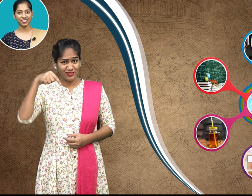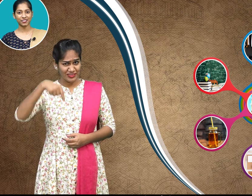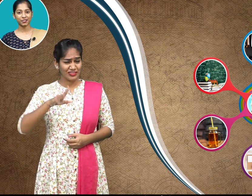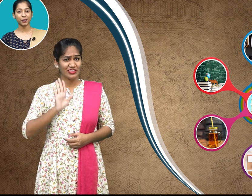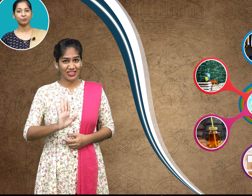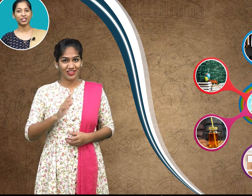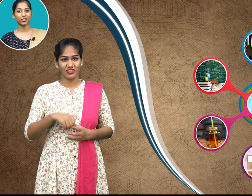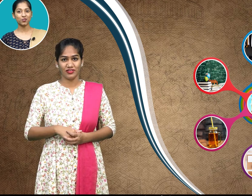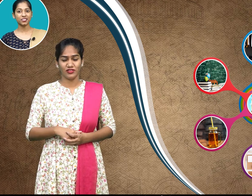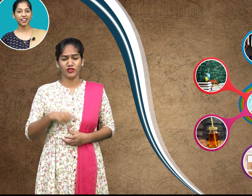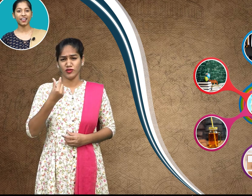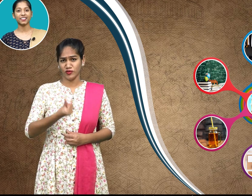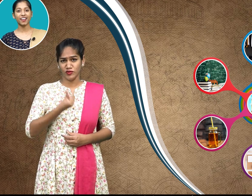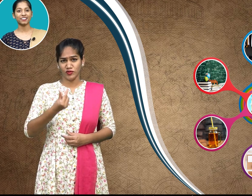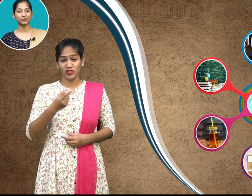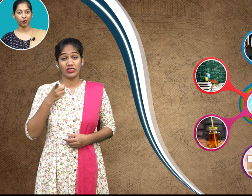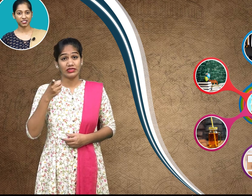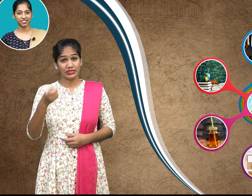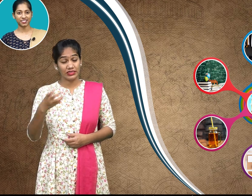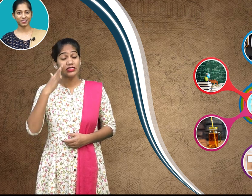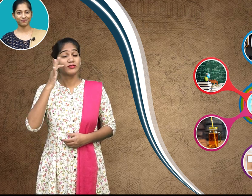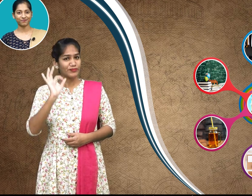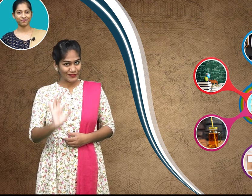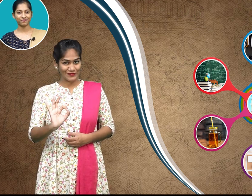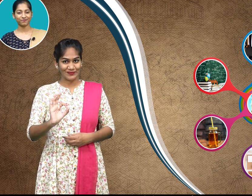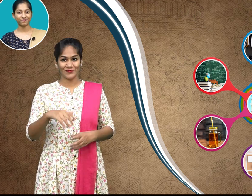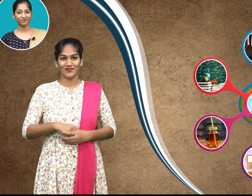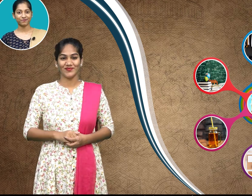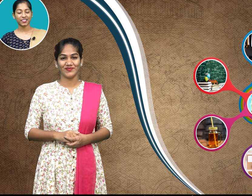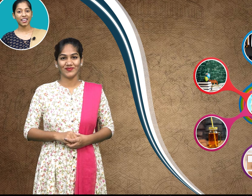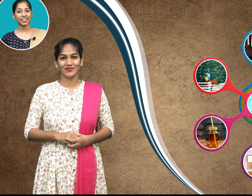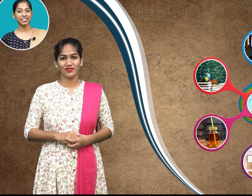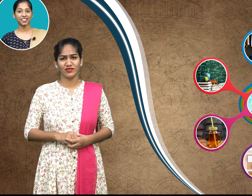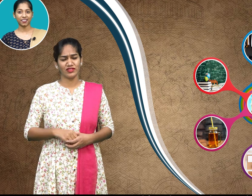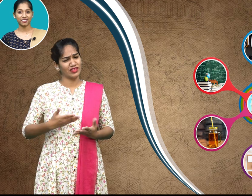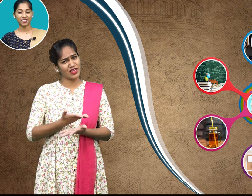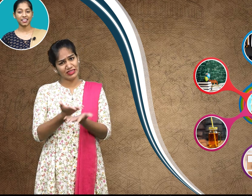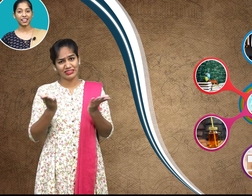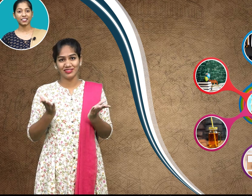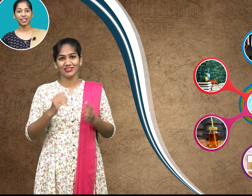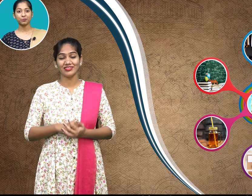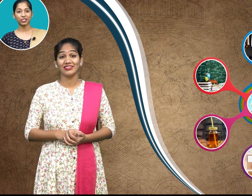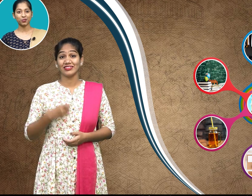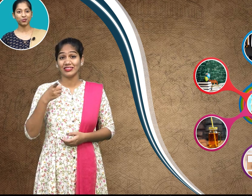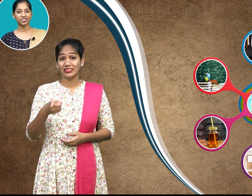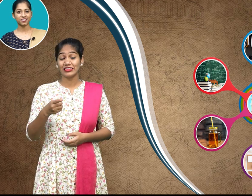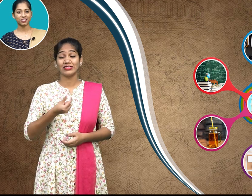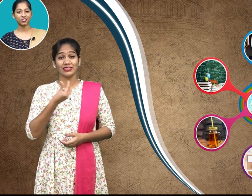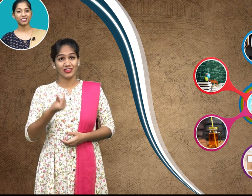been used and they are important anything that can be used to